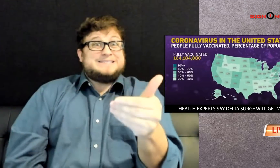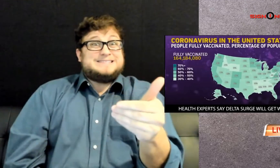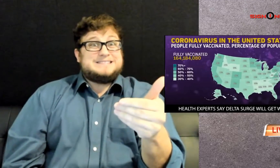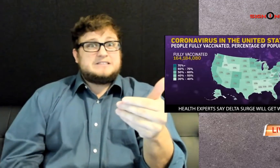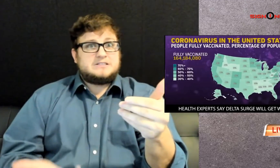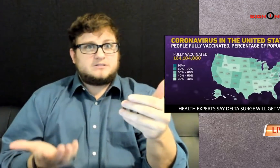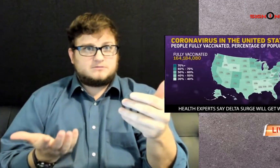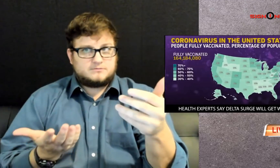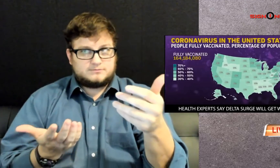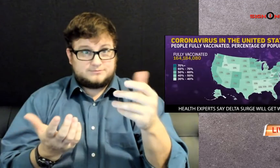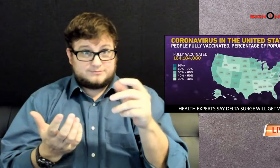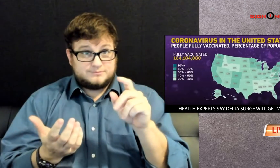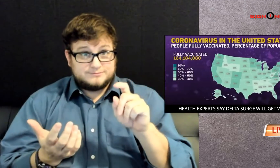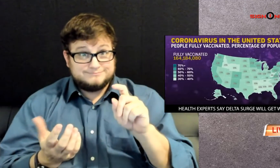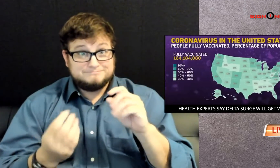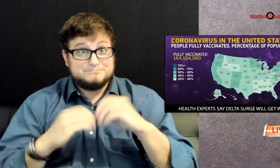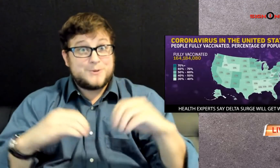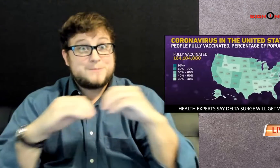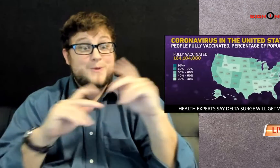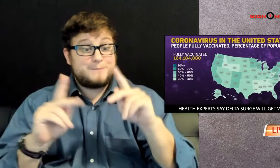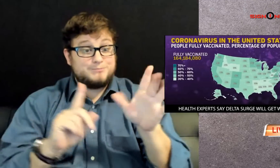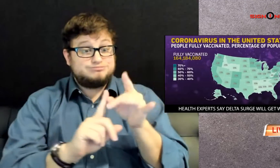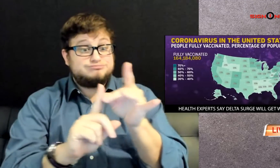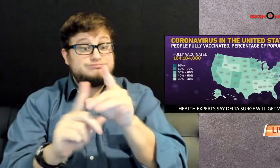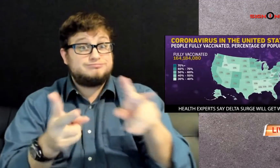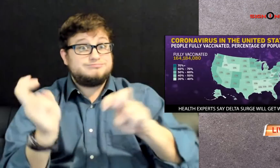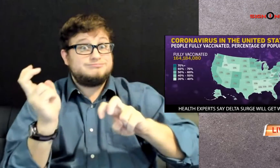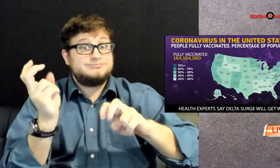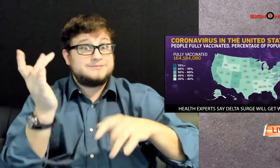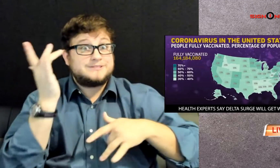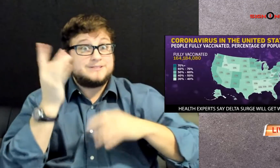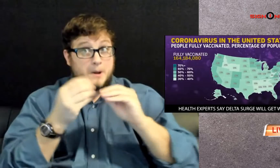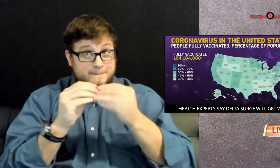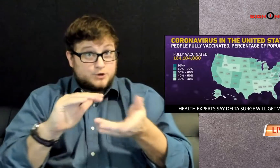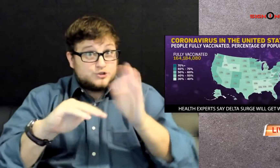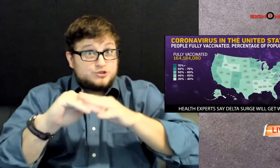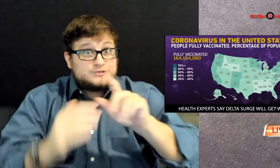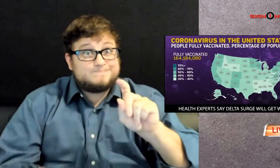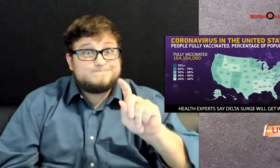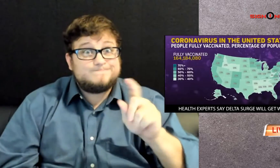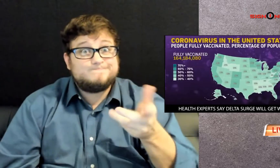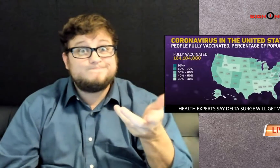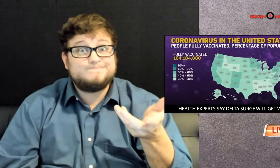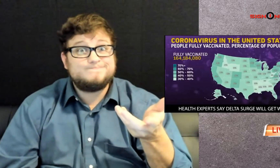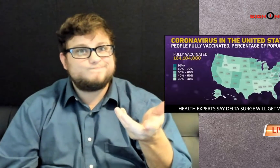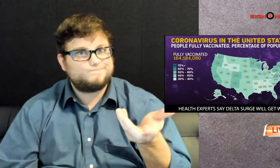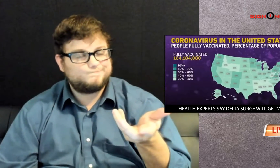And there is concern those numbers are going to increase as the U.S. heads toward the fall.